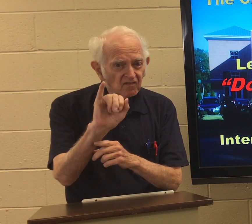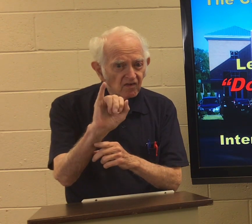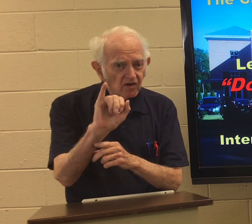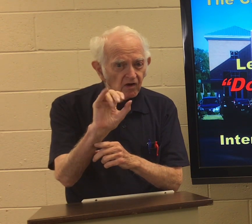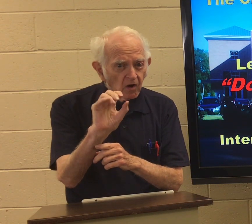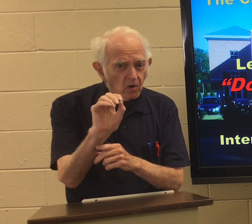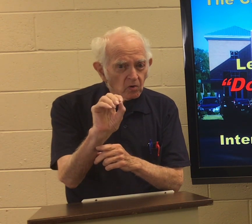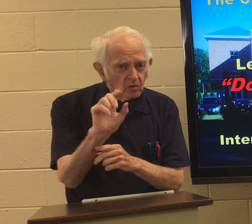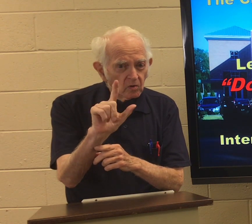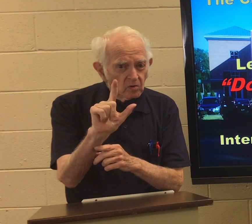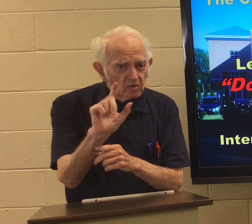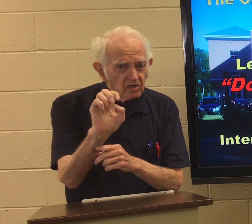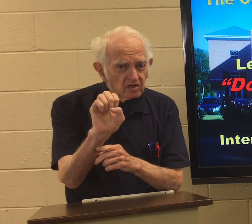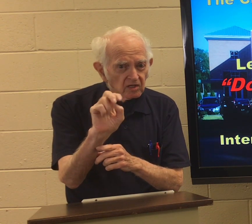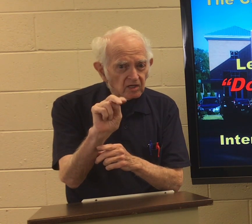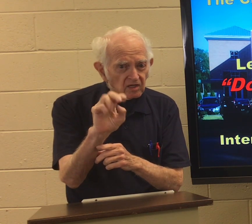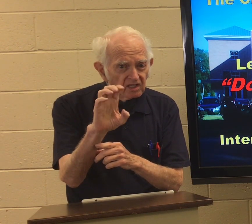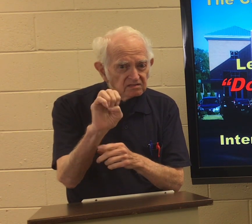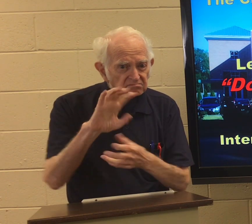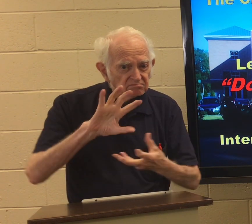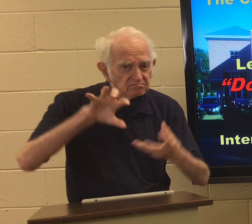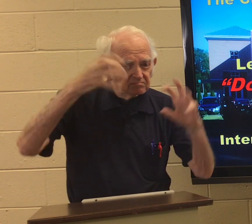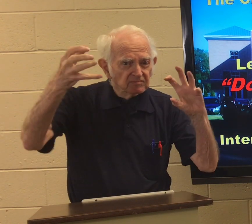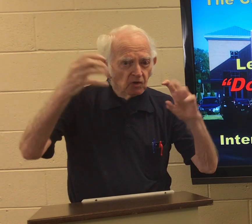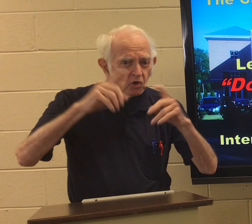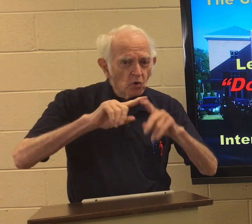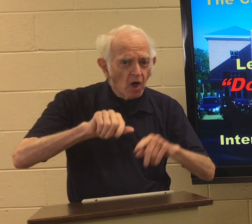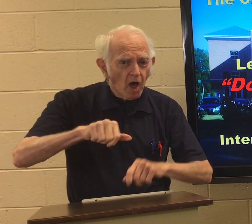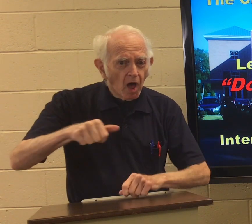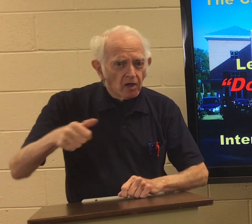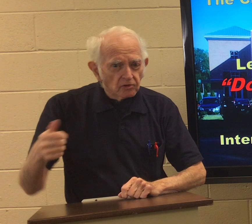to others.